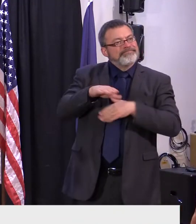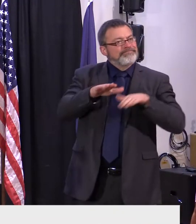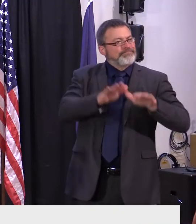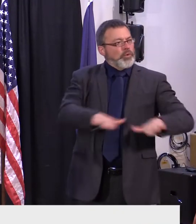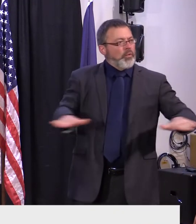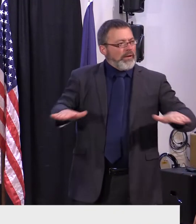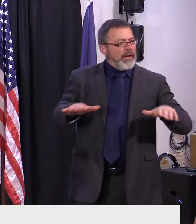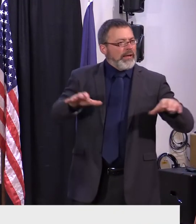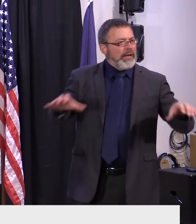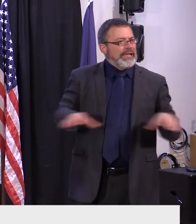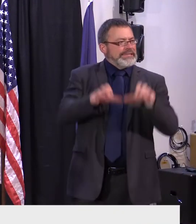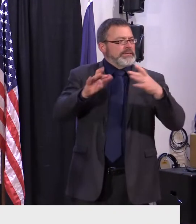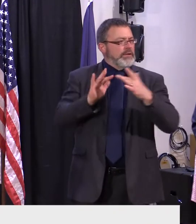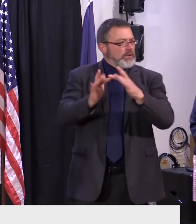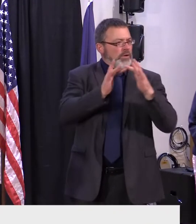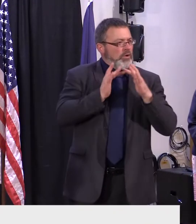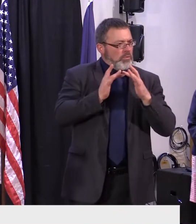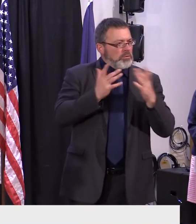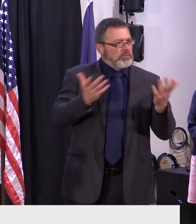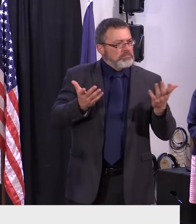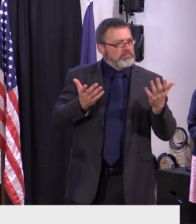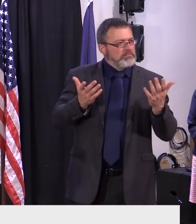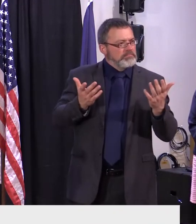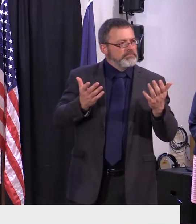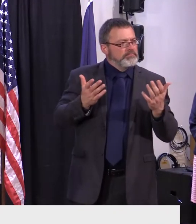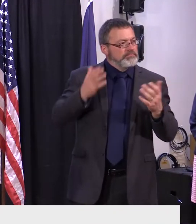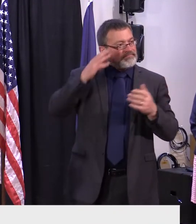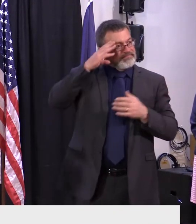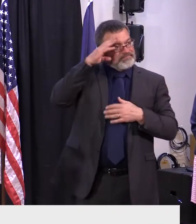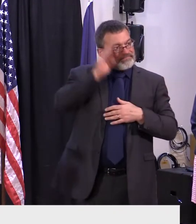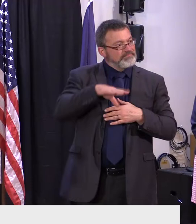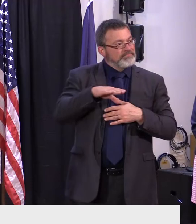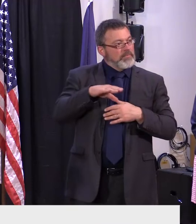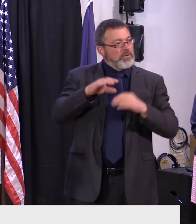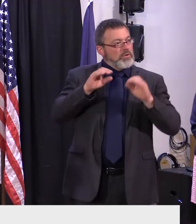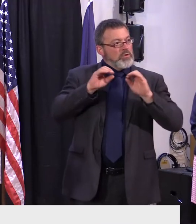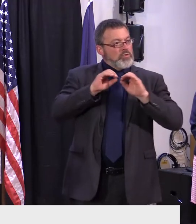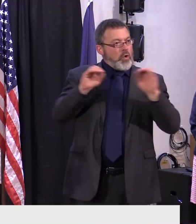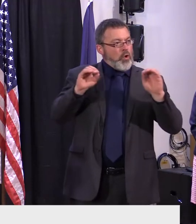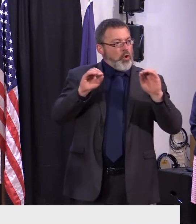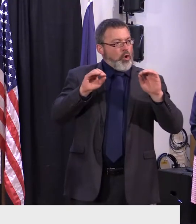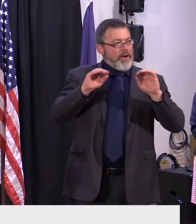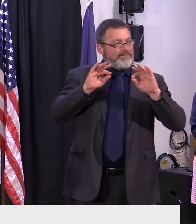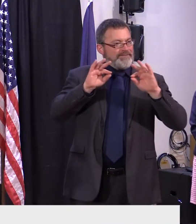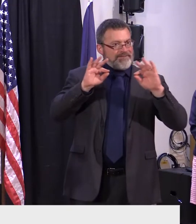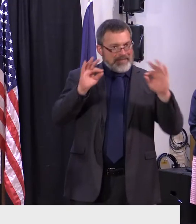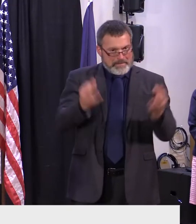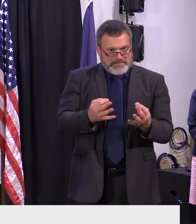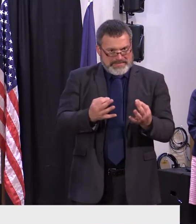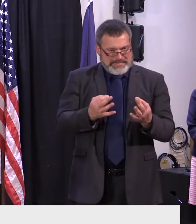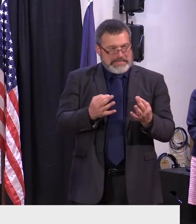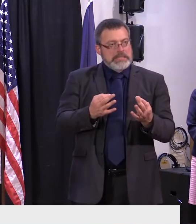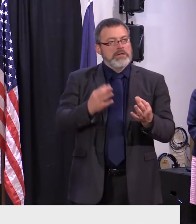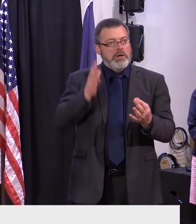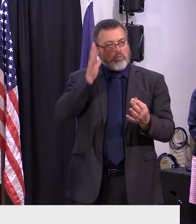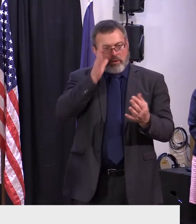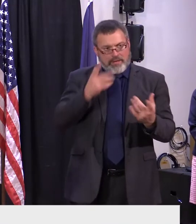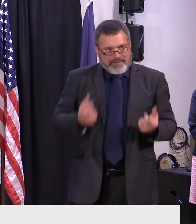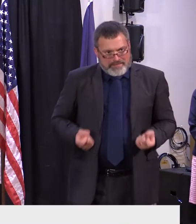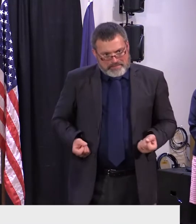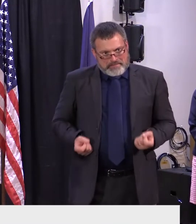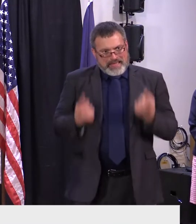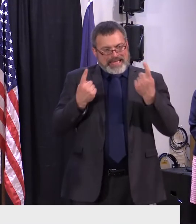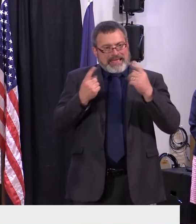committed that no family will spend more than 10% of their income on child care. And I'm hoping you can just sort of